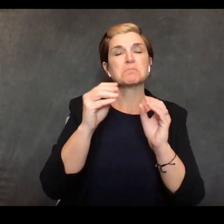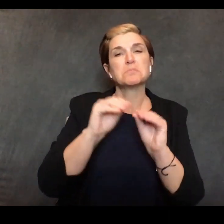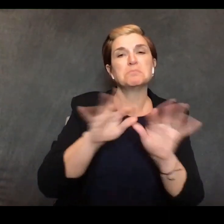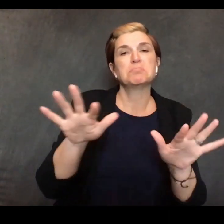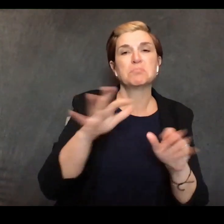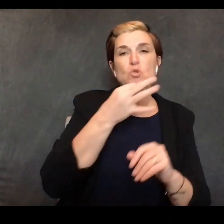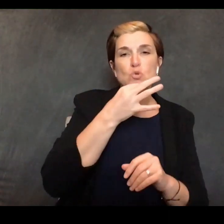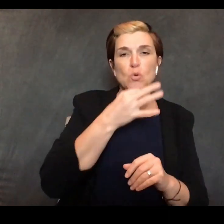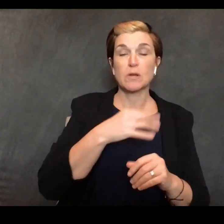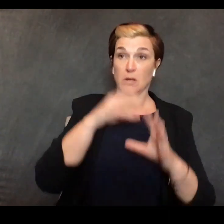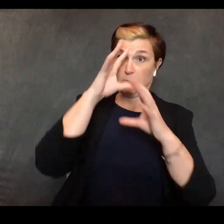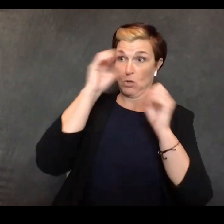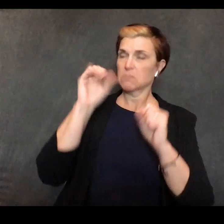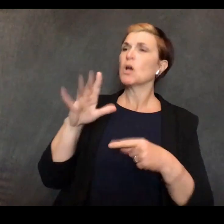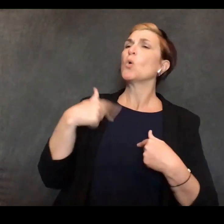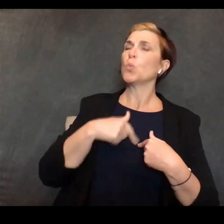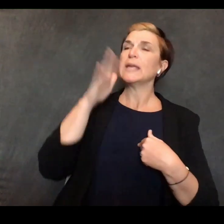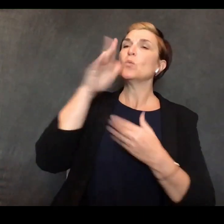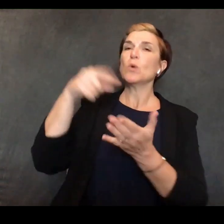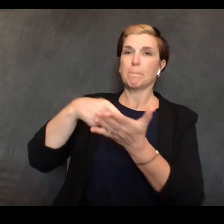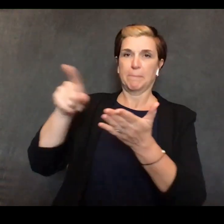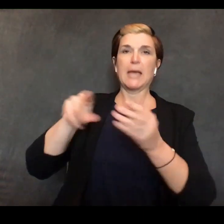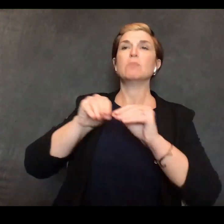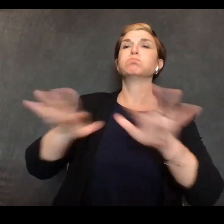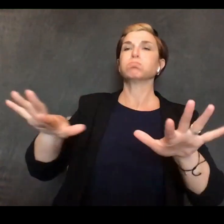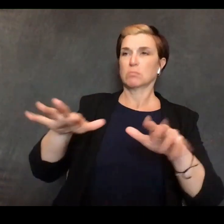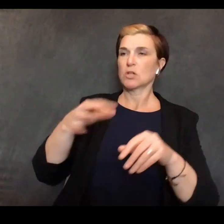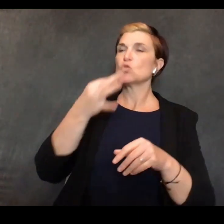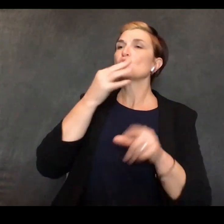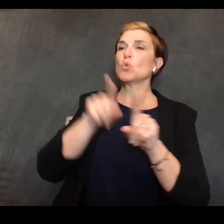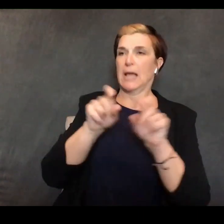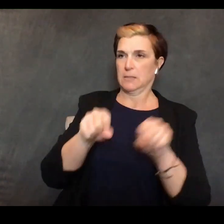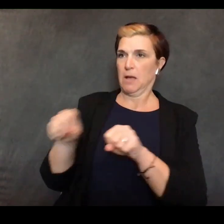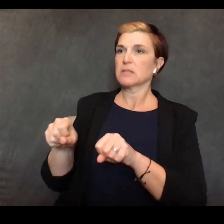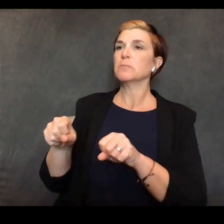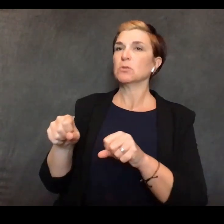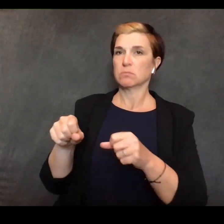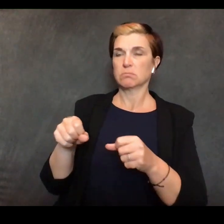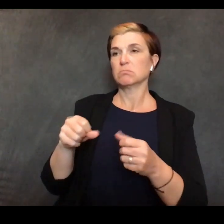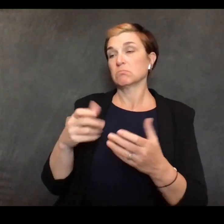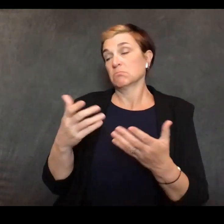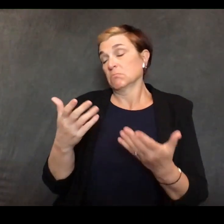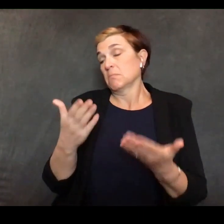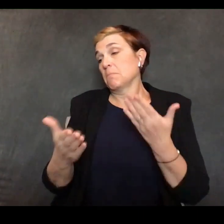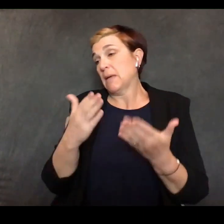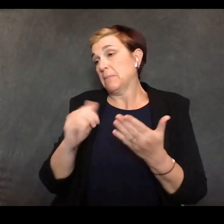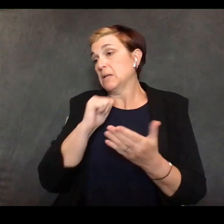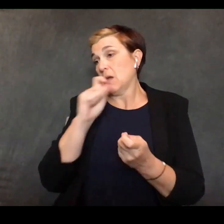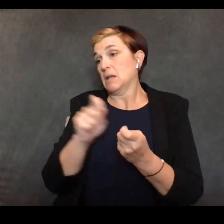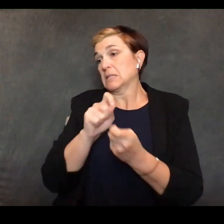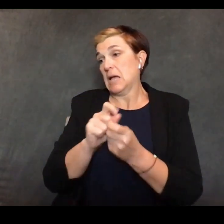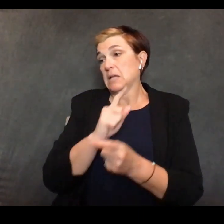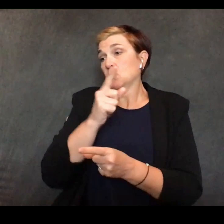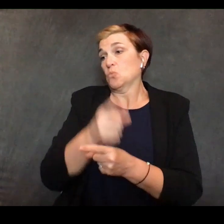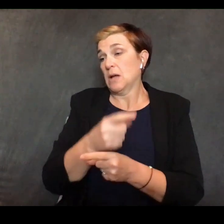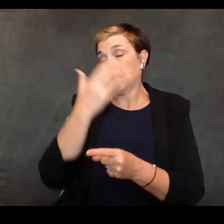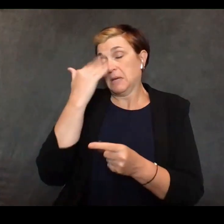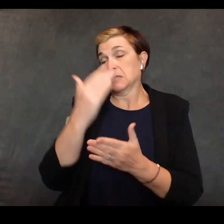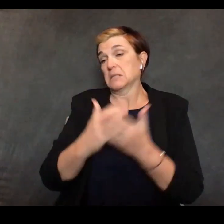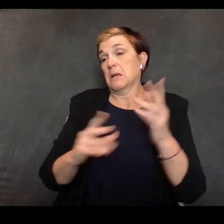them as quickly as possible that may not be an accurate way of doing it because obviously some people shouldn't be getting checks for a thousand dollars and uh...